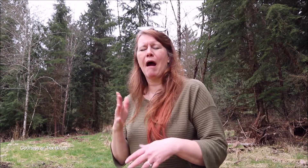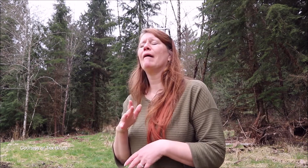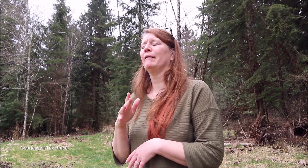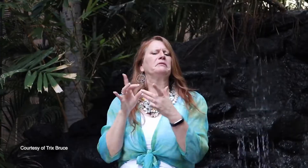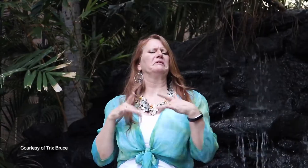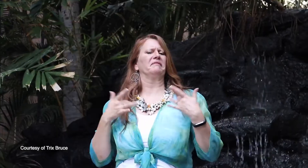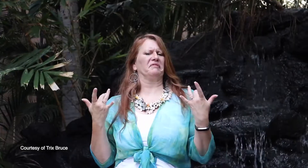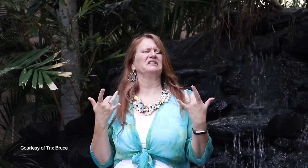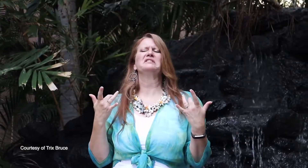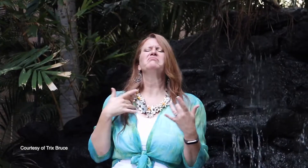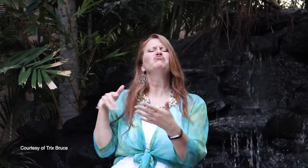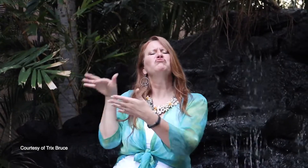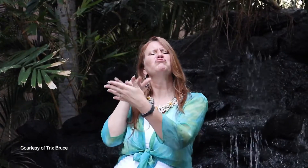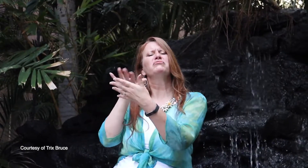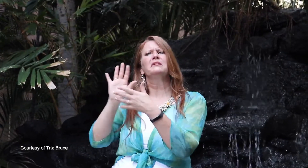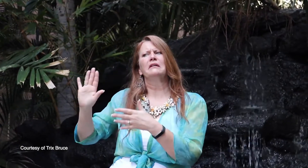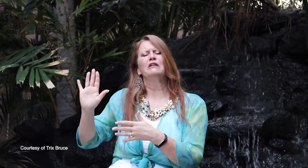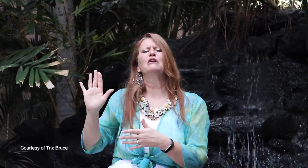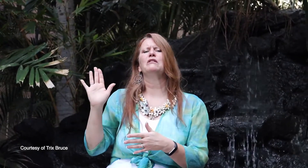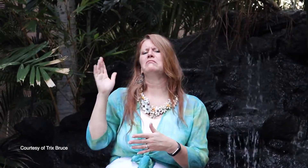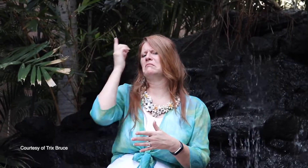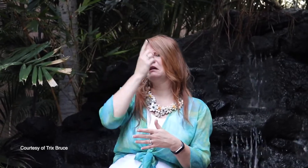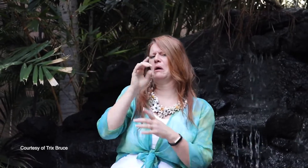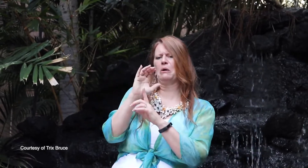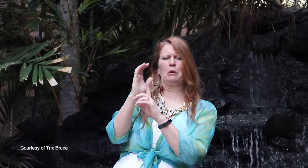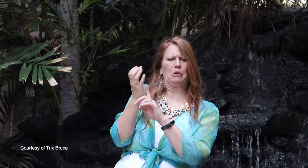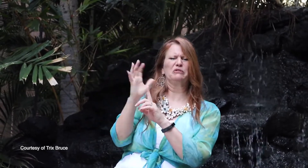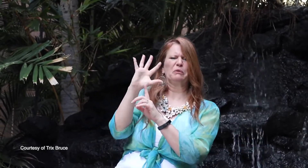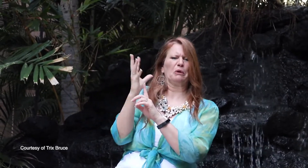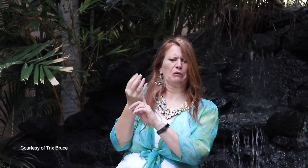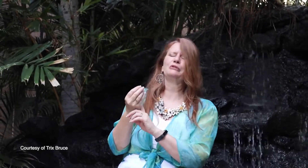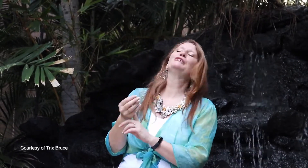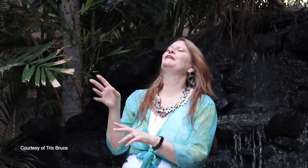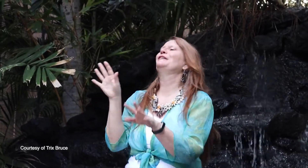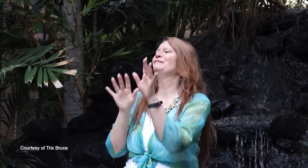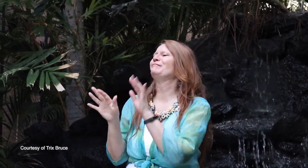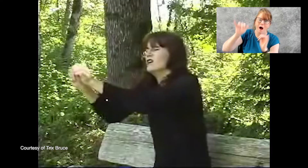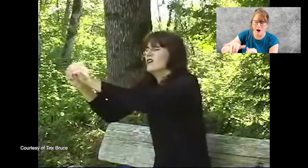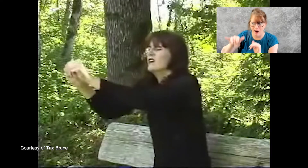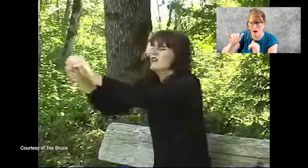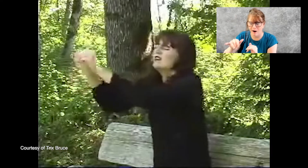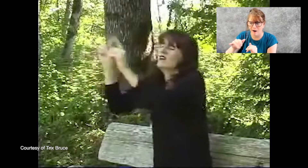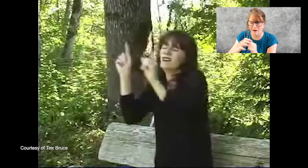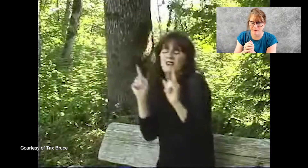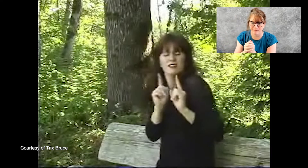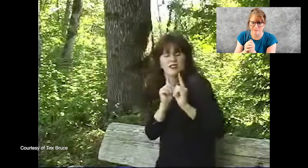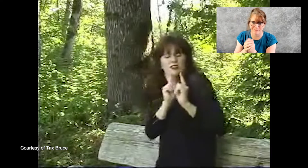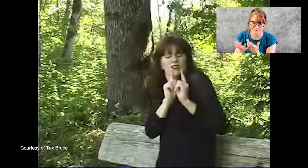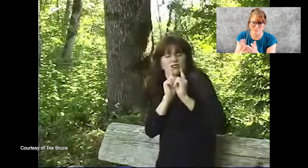and Deaf individuals realize, oh, everything can be put out into sign language. Deaf people can realize, oh gosh,